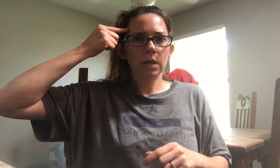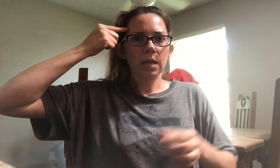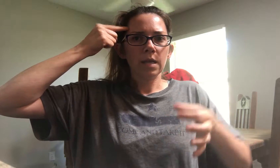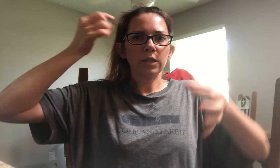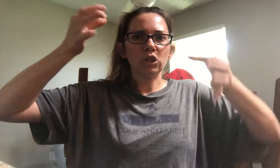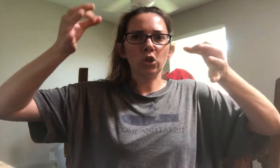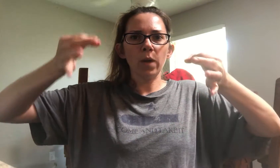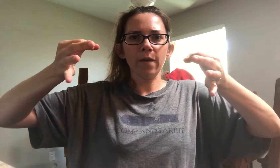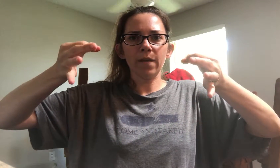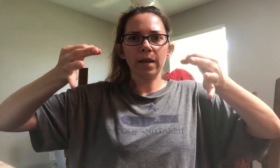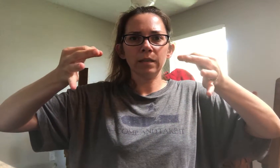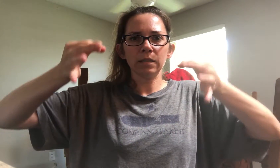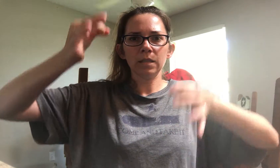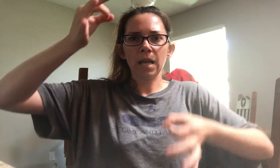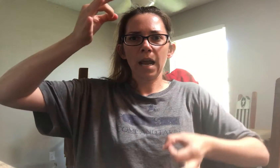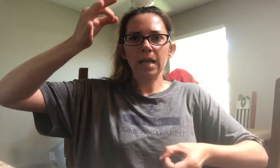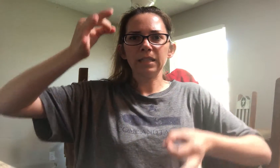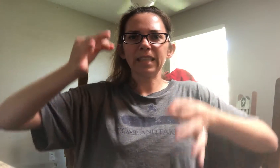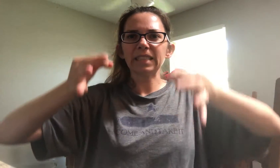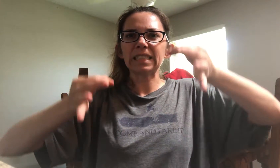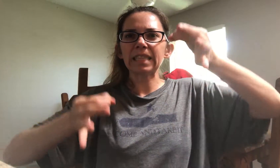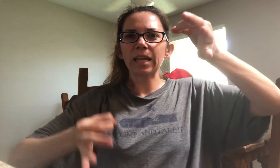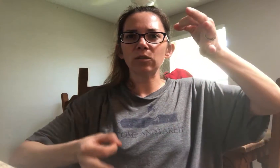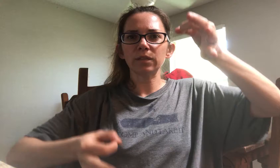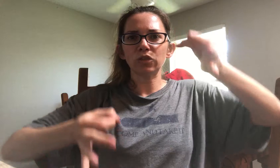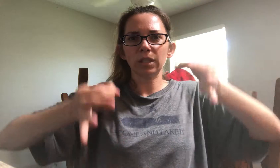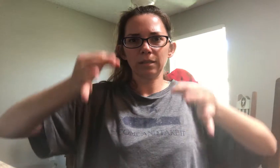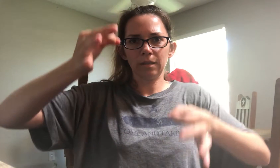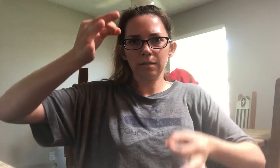Then two F hand. And it's like the scales of justice.